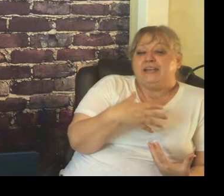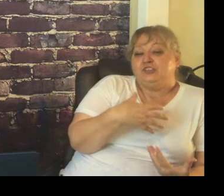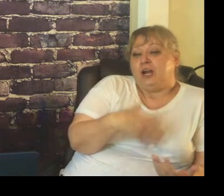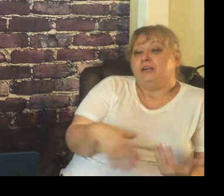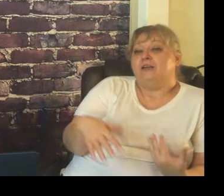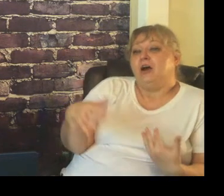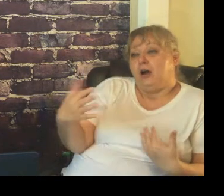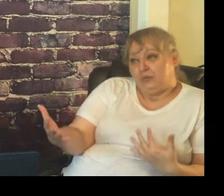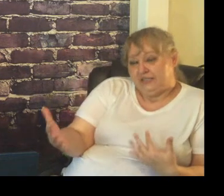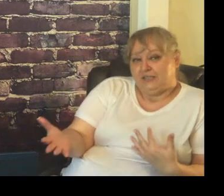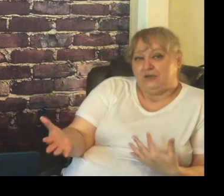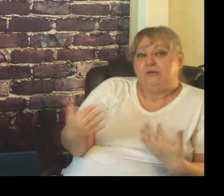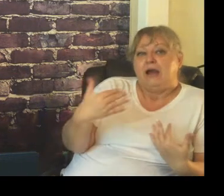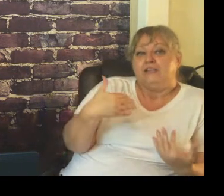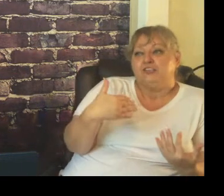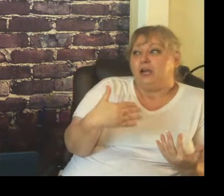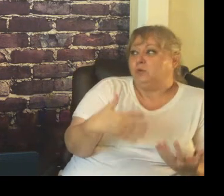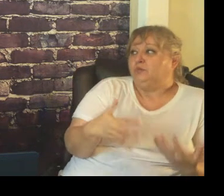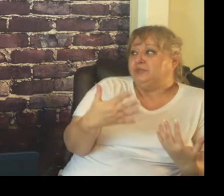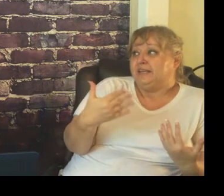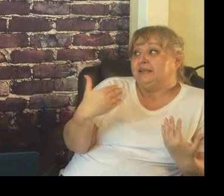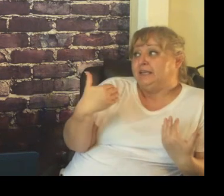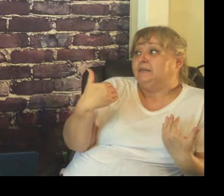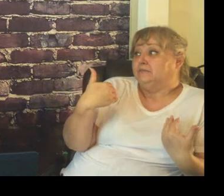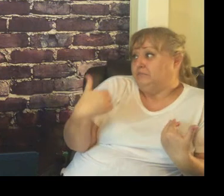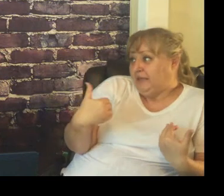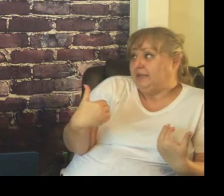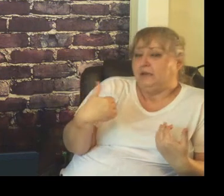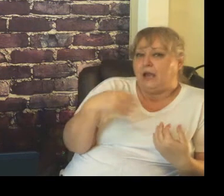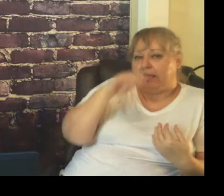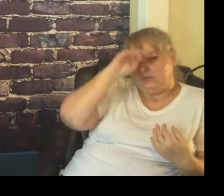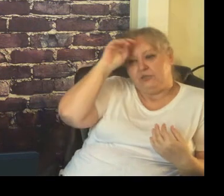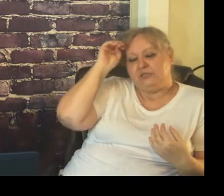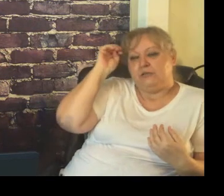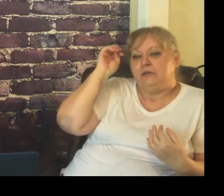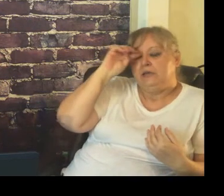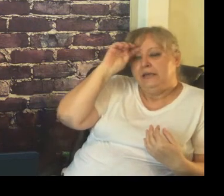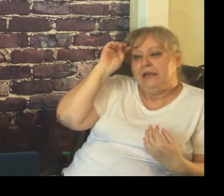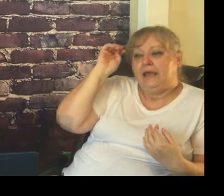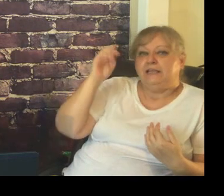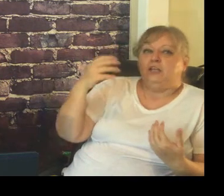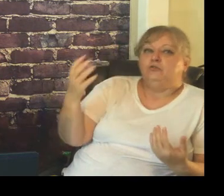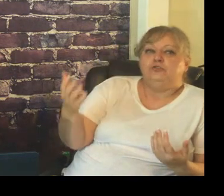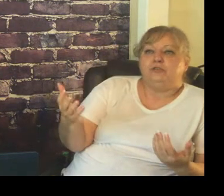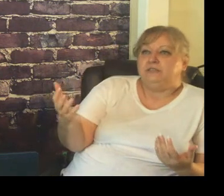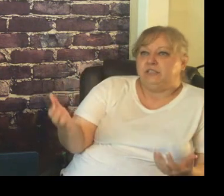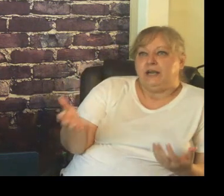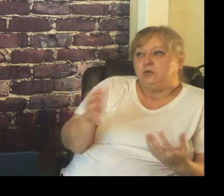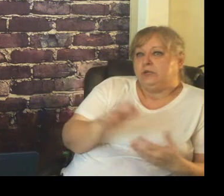start opposite though I start with presenting me as a person and it usually starts with